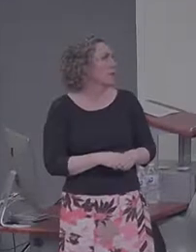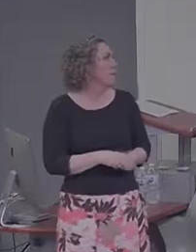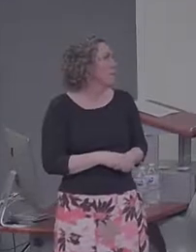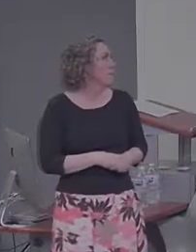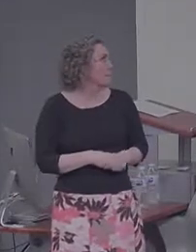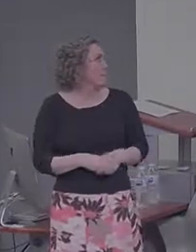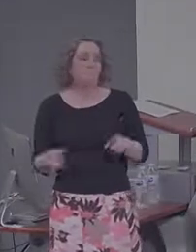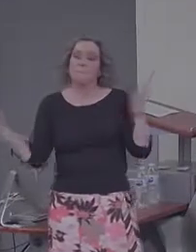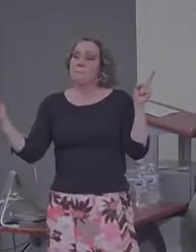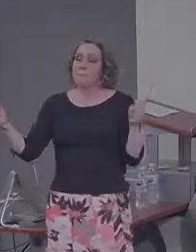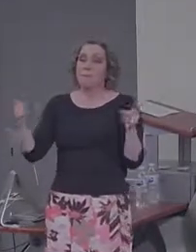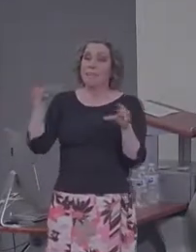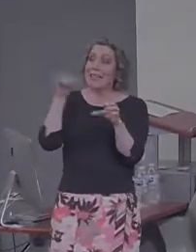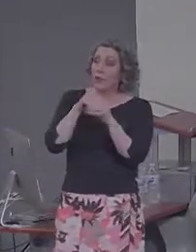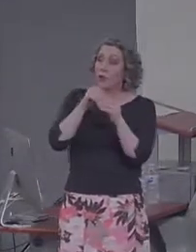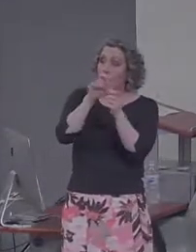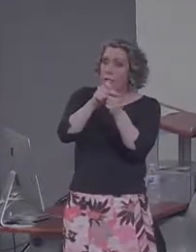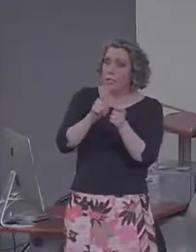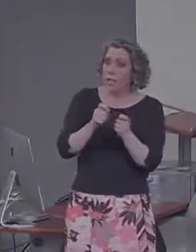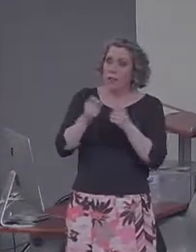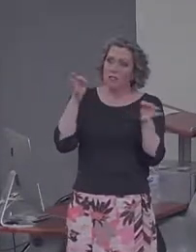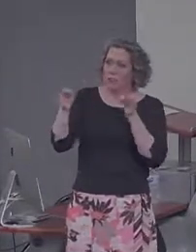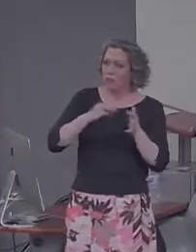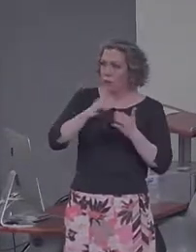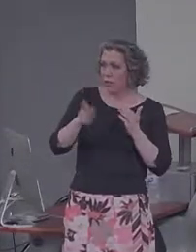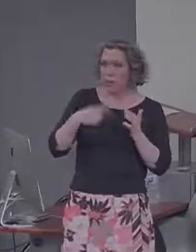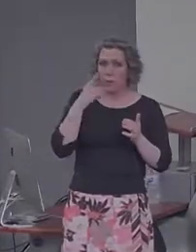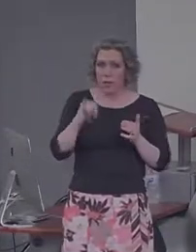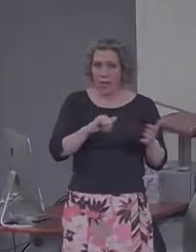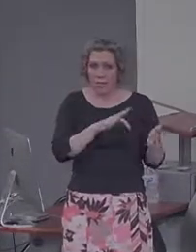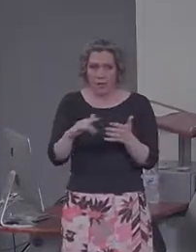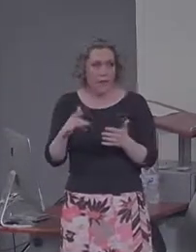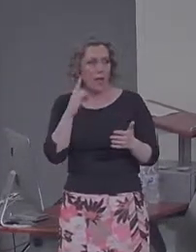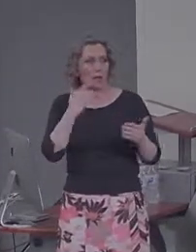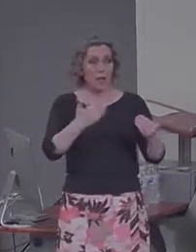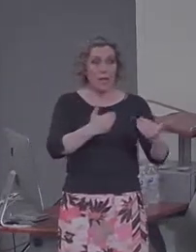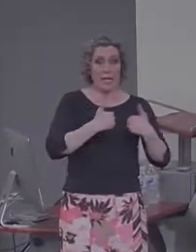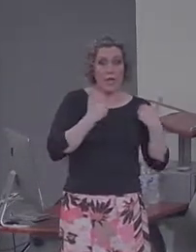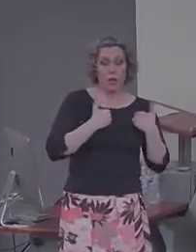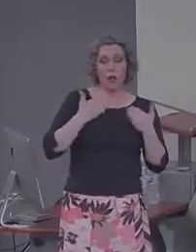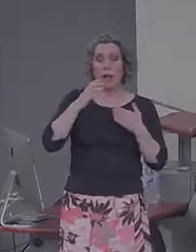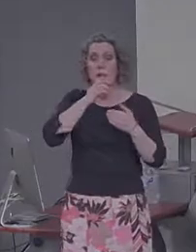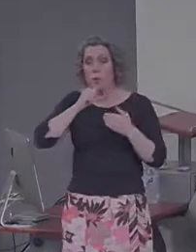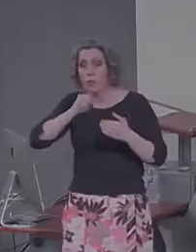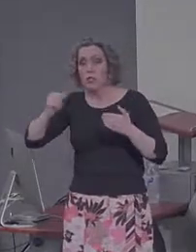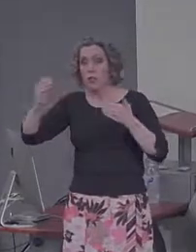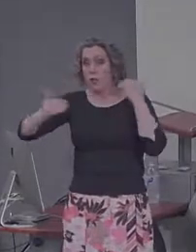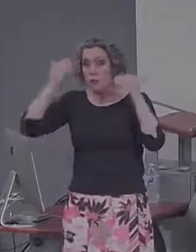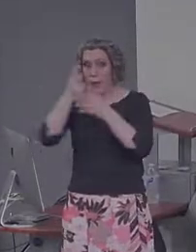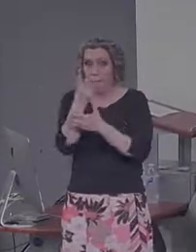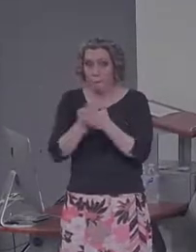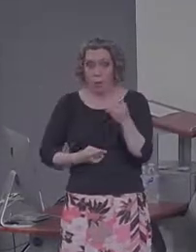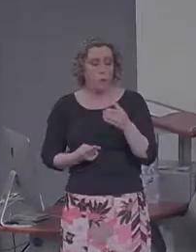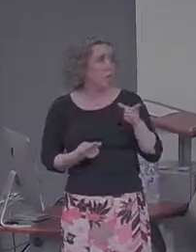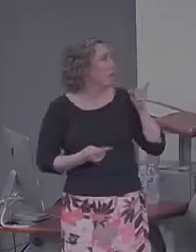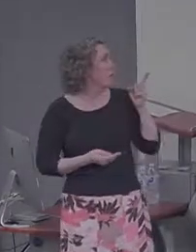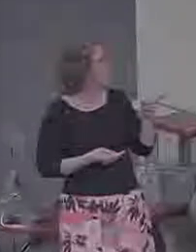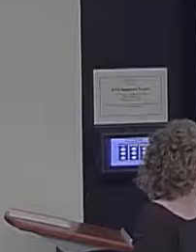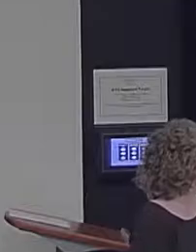details. Let's walk through the results here. We've got younger and older adults. And what we can see is